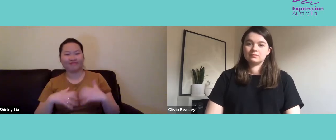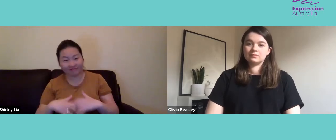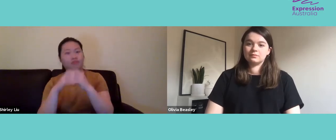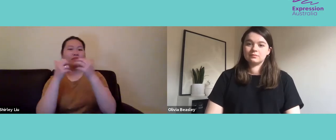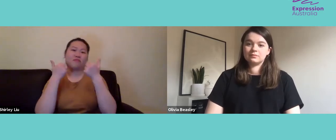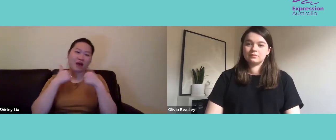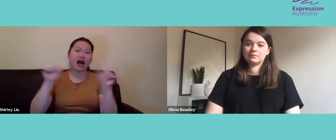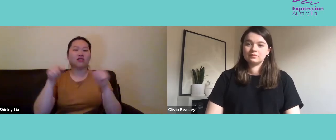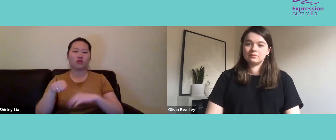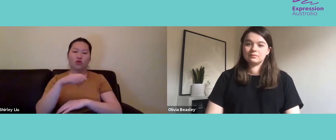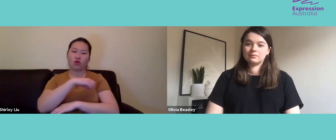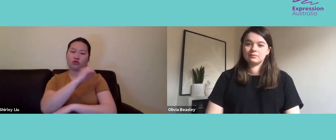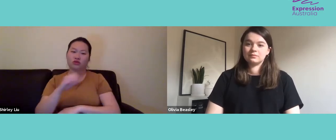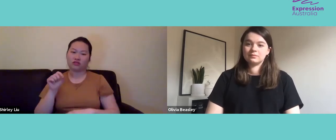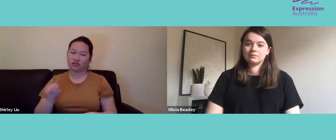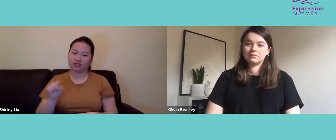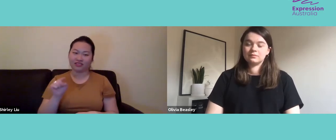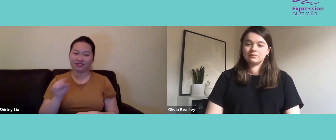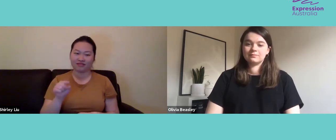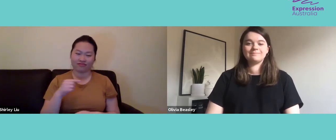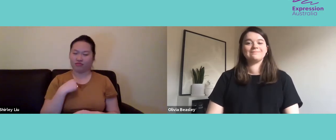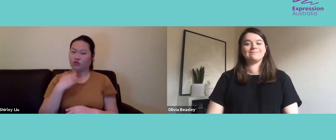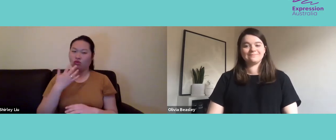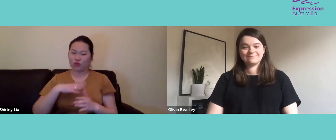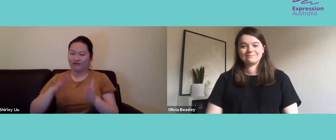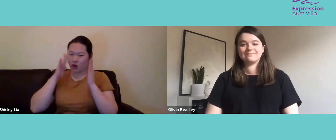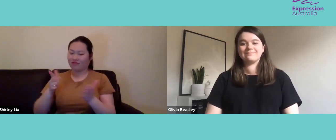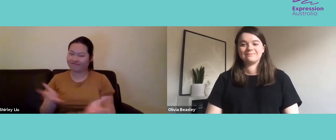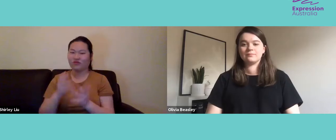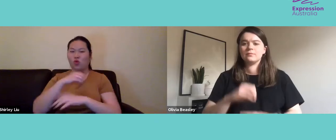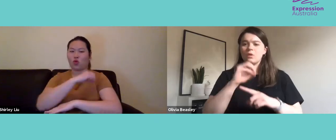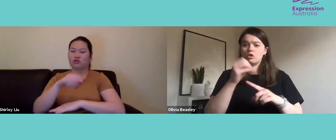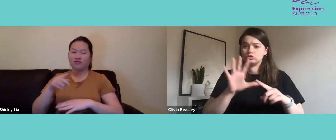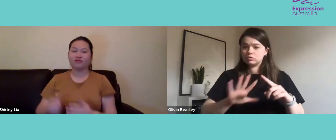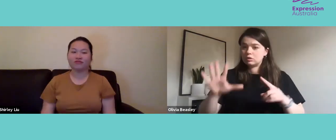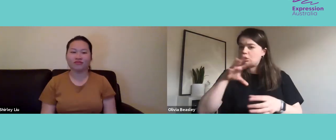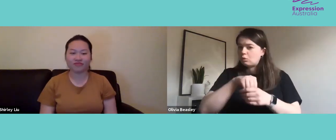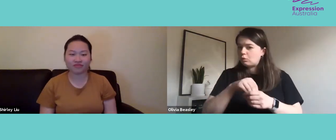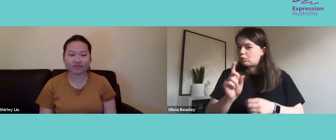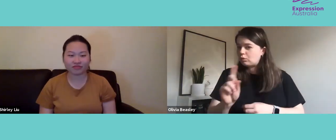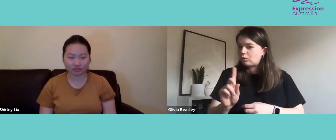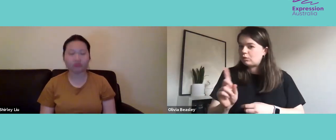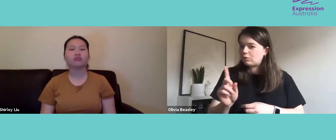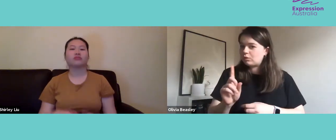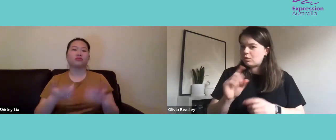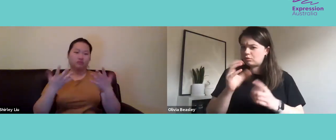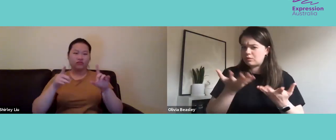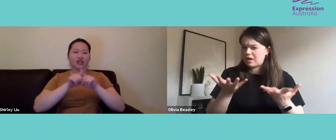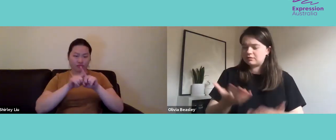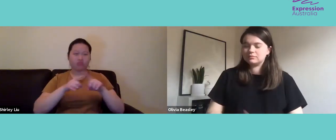further Oceania members, which would include